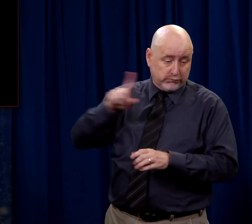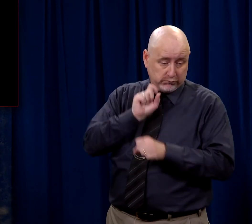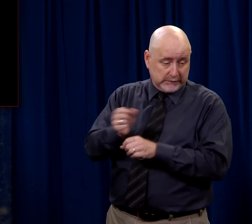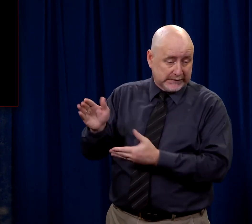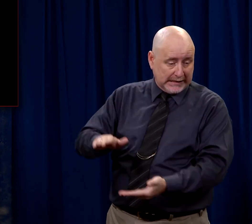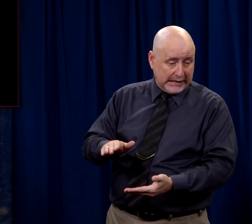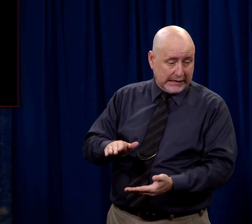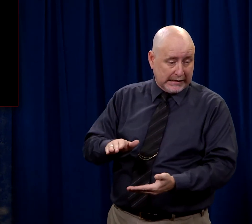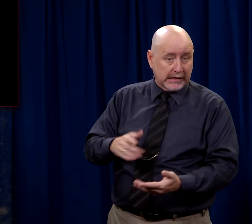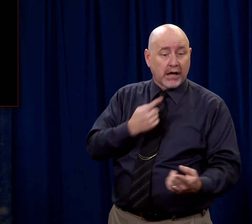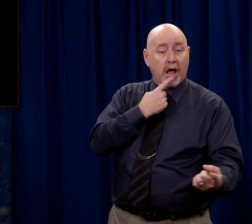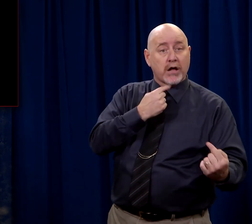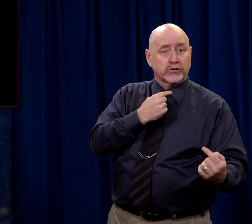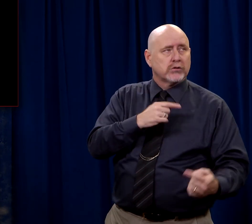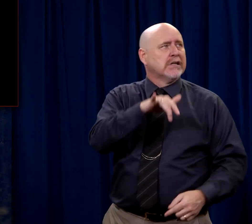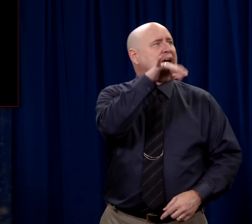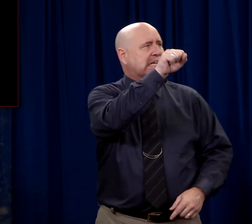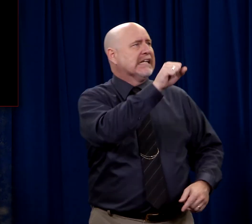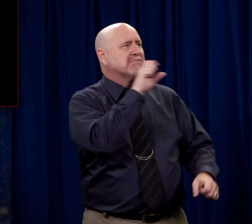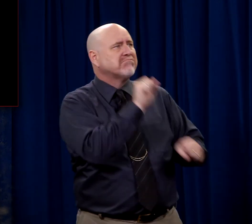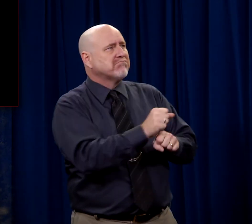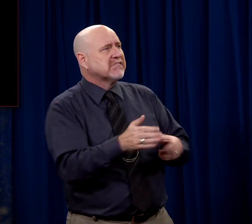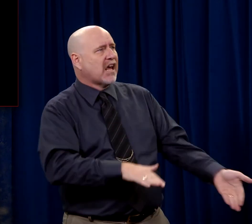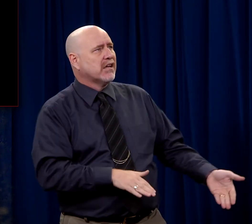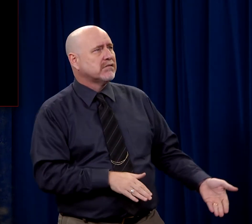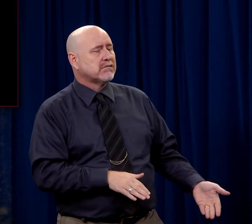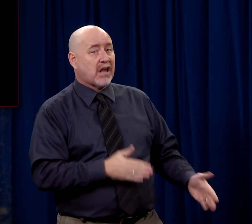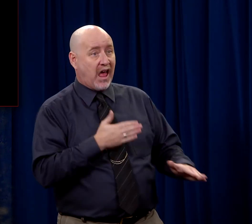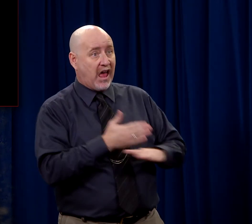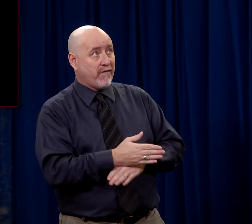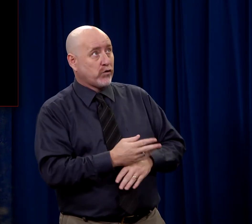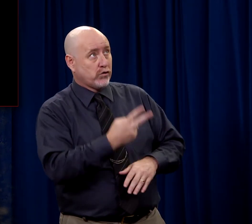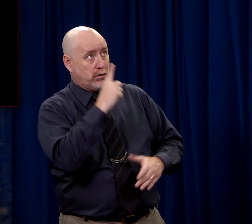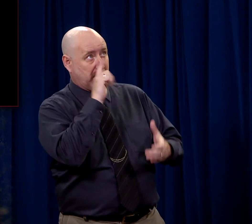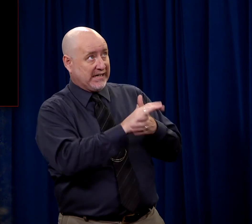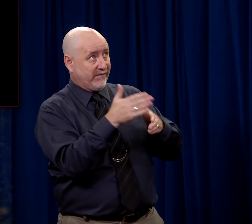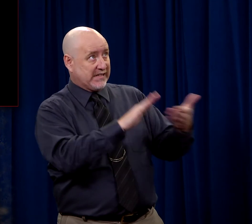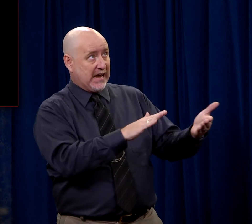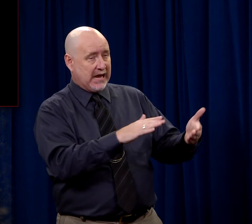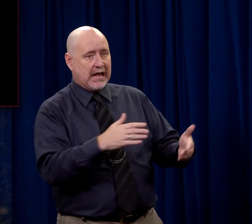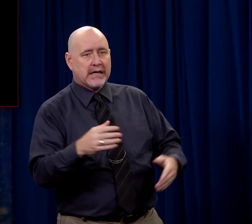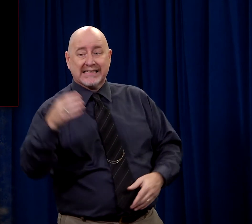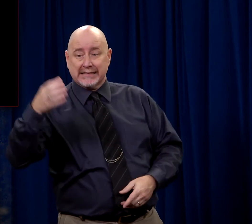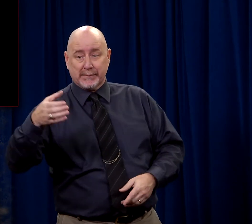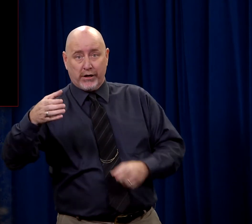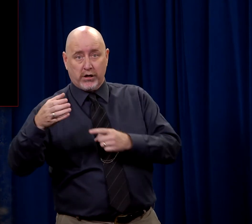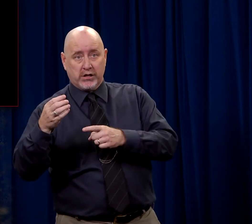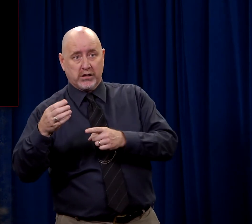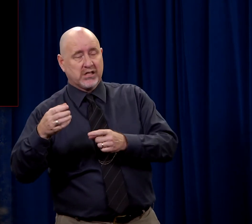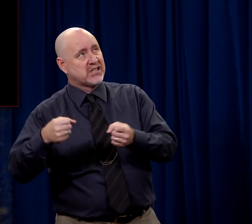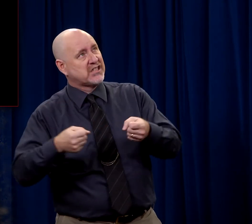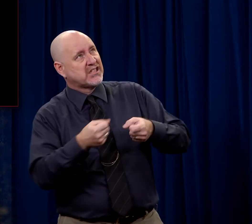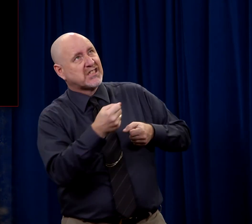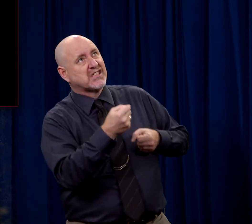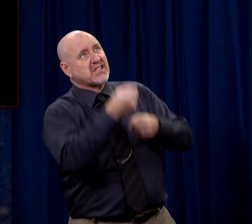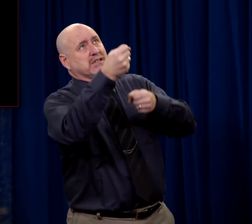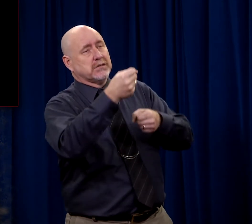check and see if he was dead? And the response was, Yes, he's quite dead. After we believed him to be dead, I took my spear and I